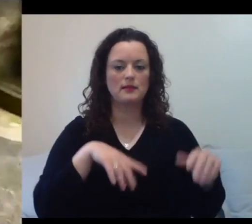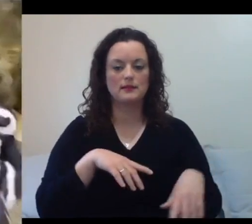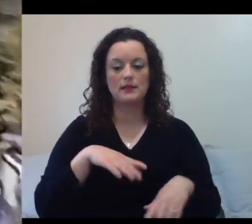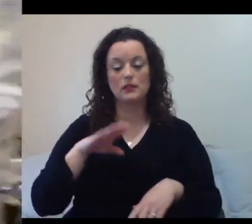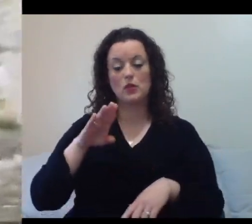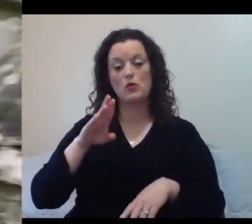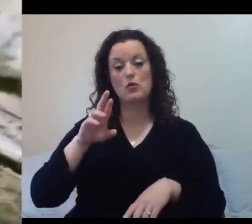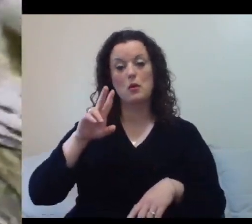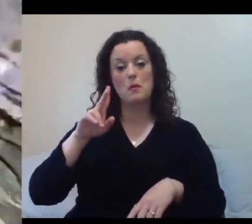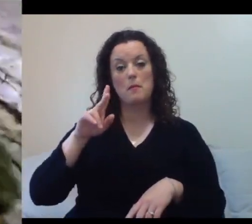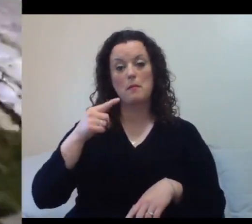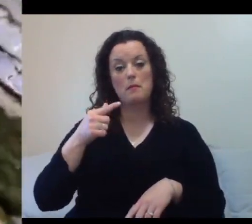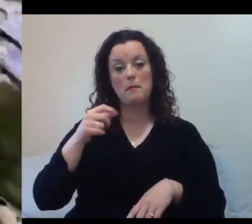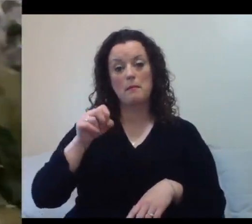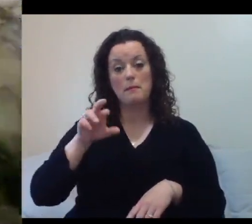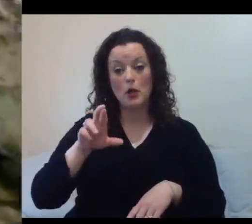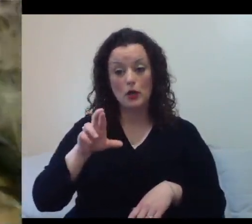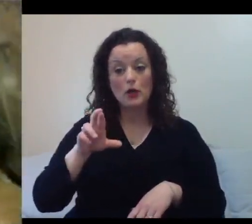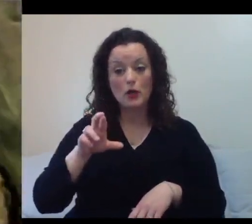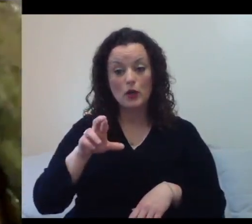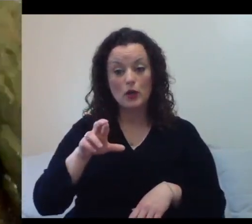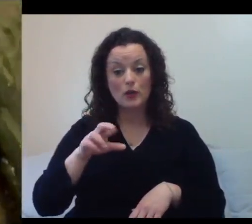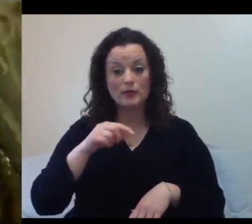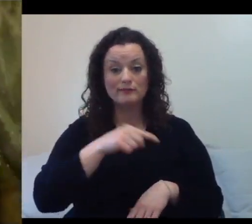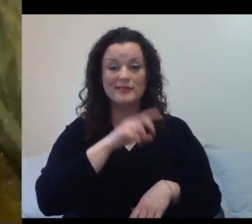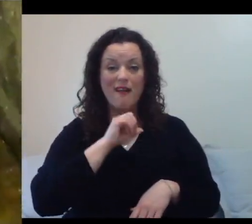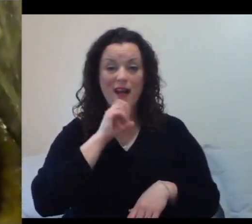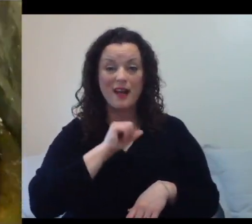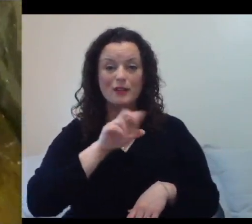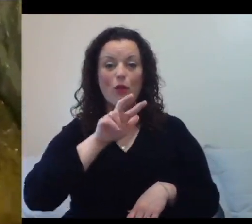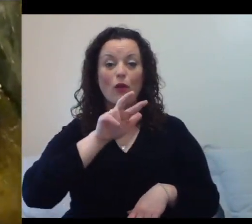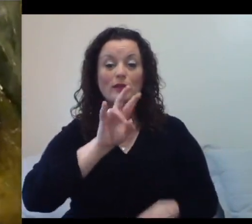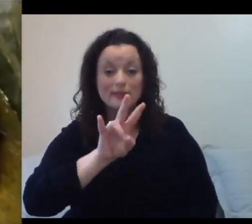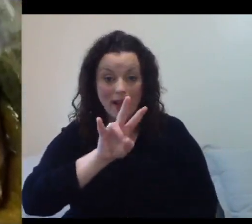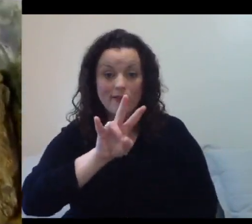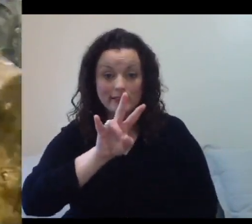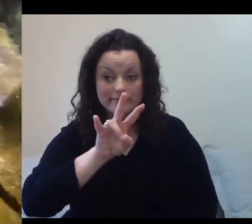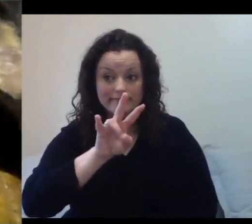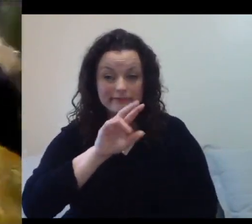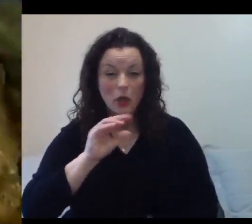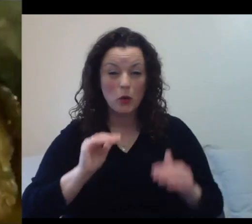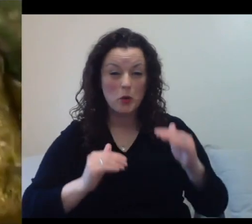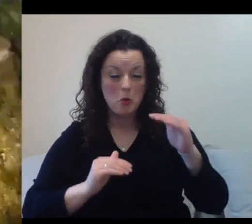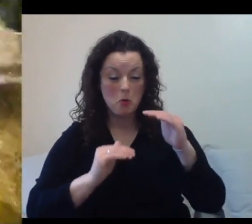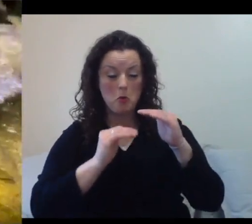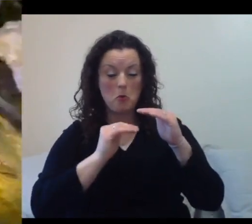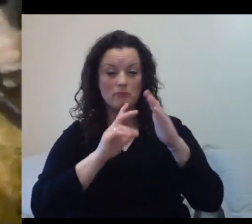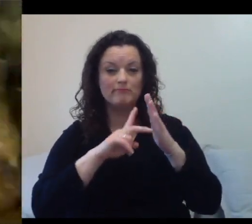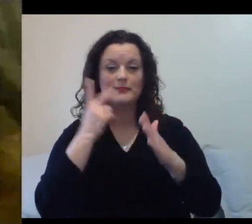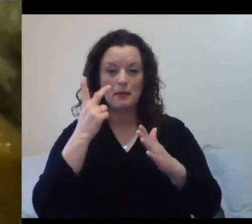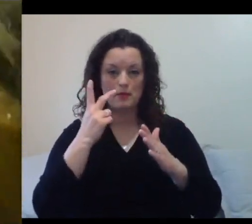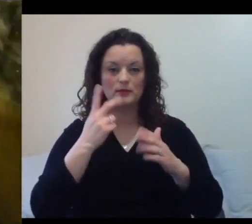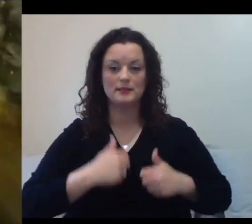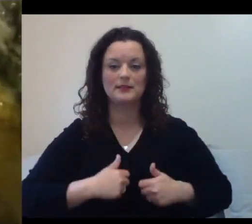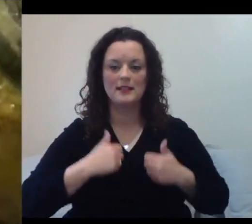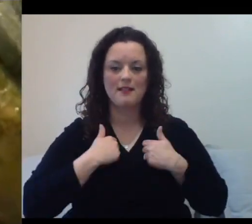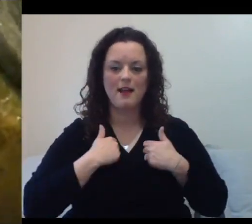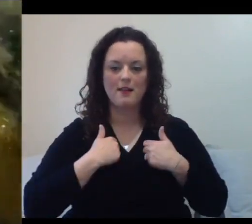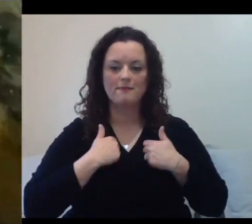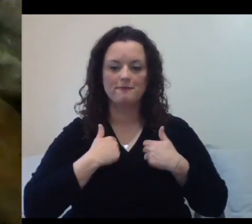Berger here is 37, so he has almost doubled his natural life expectancy. He's got a pretty sweet gig going on here at the zoo.